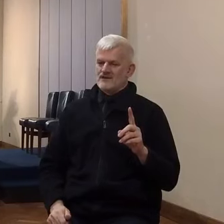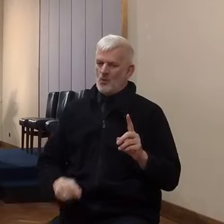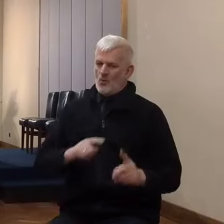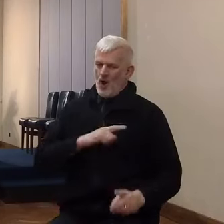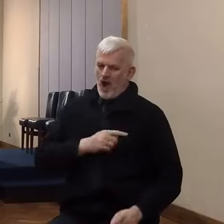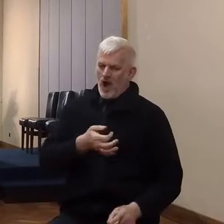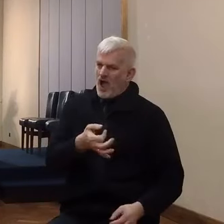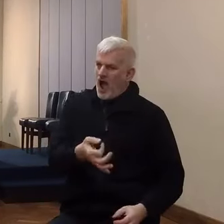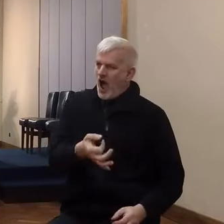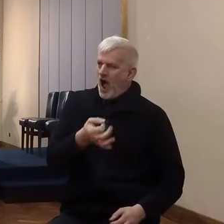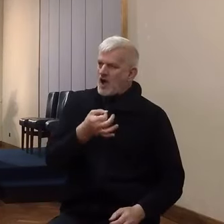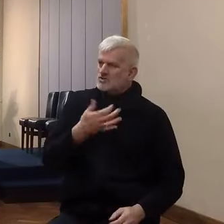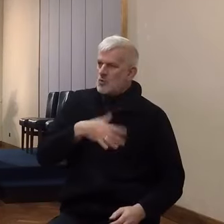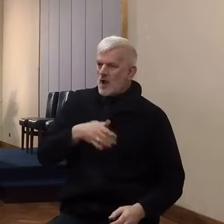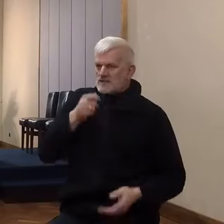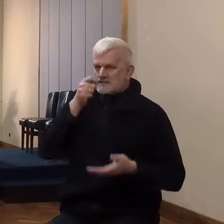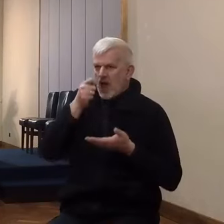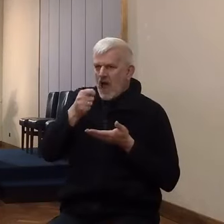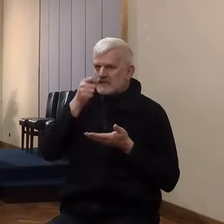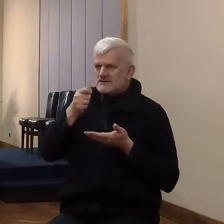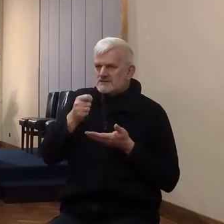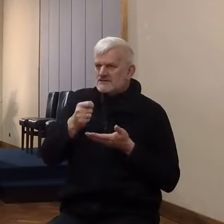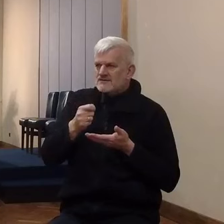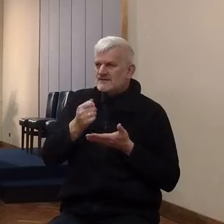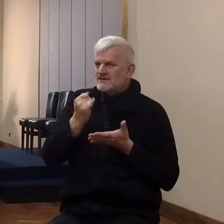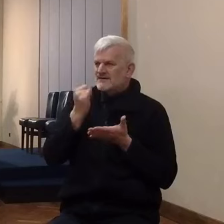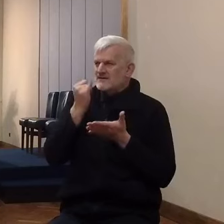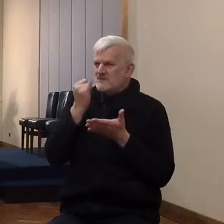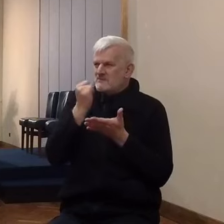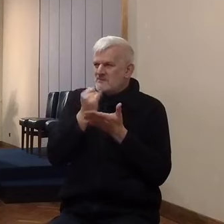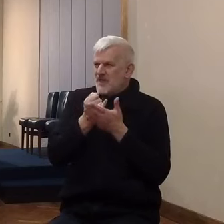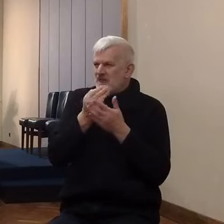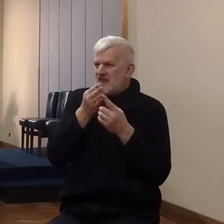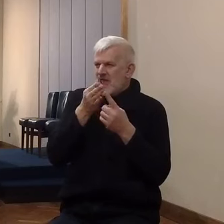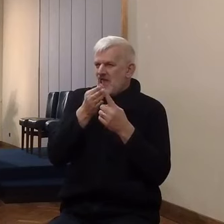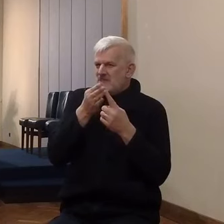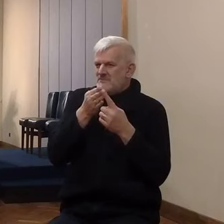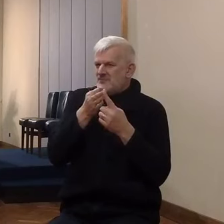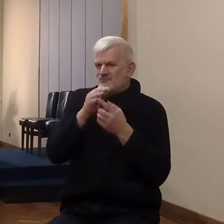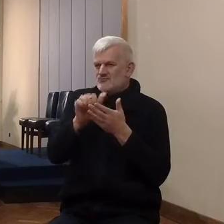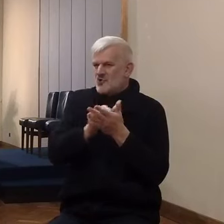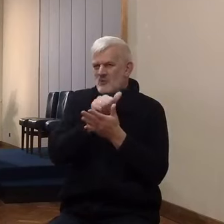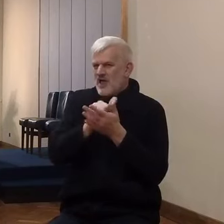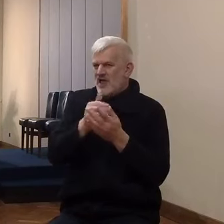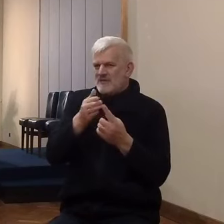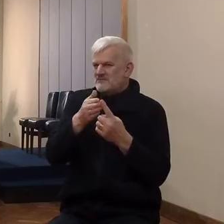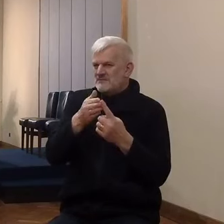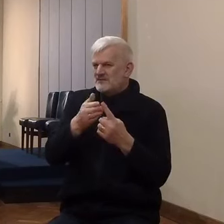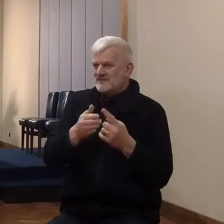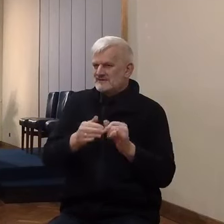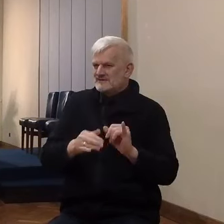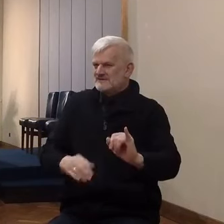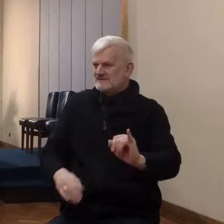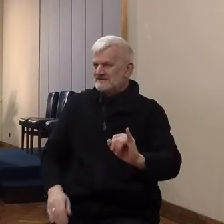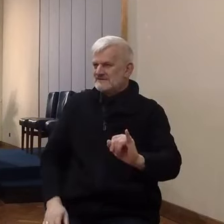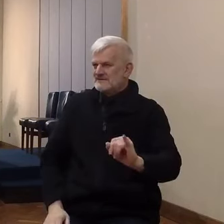they wanted to do, and a bad intention. And if you read in Deuteronomy chapter 1 also, from verse 32,